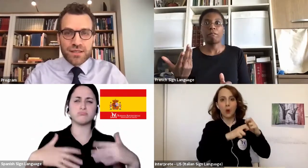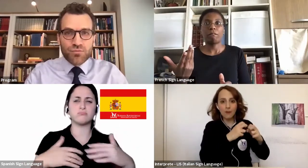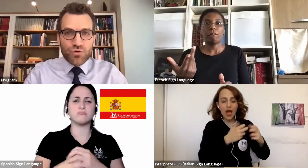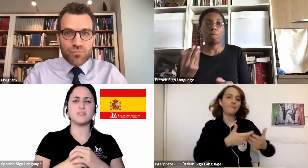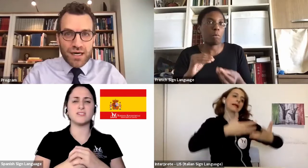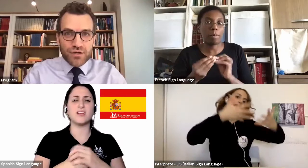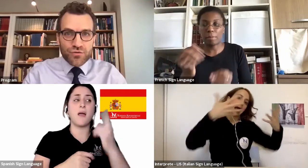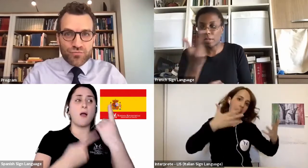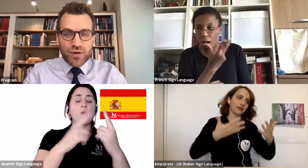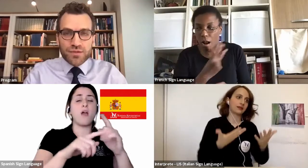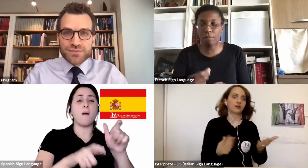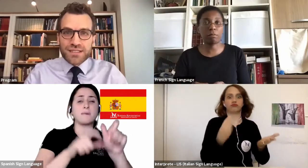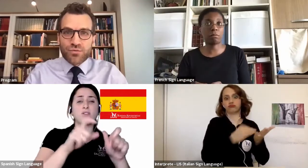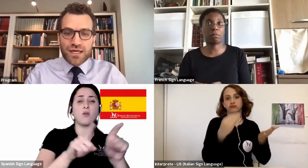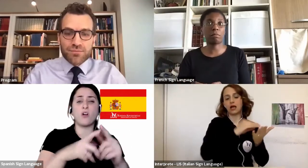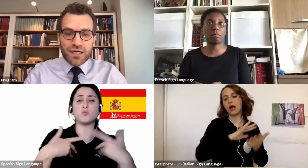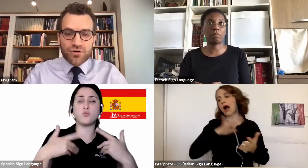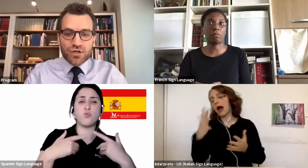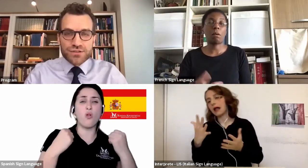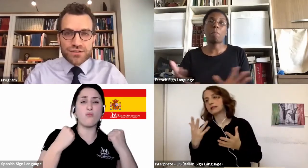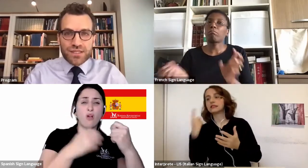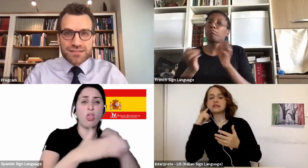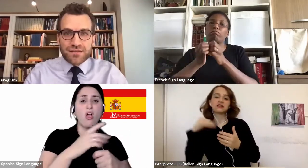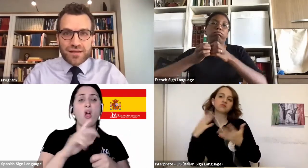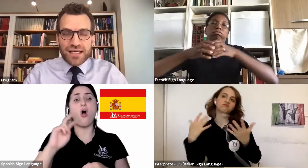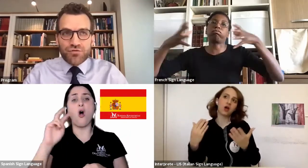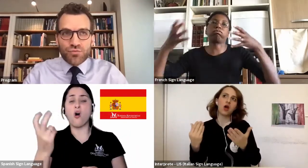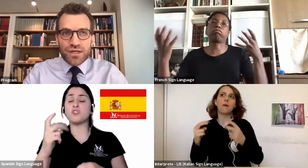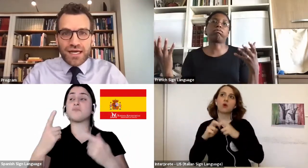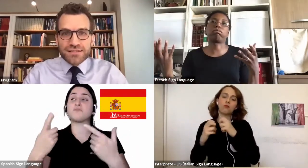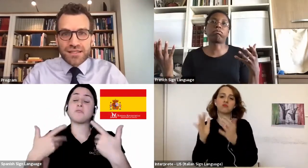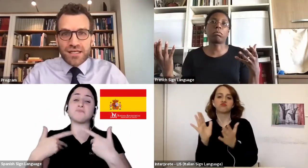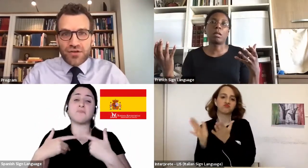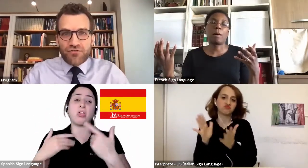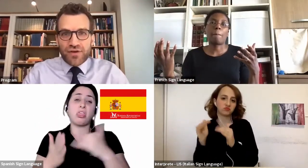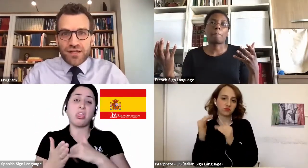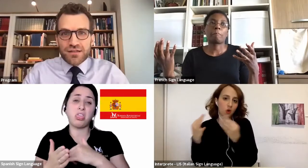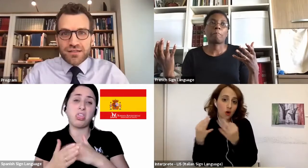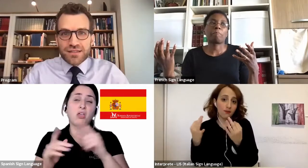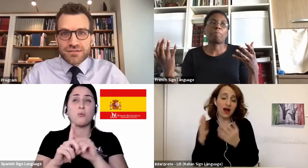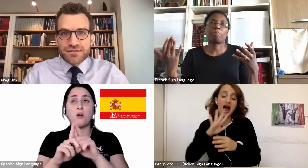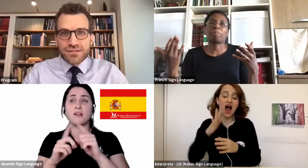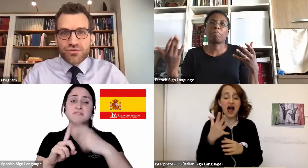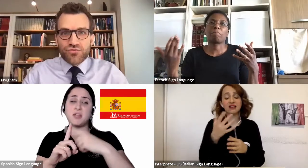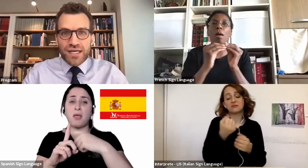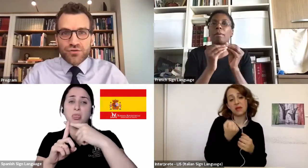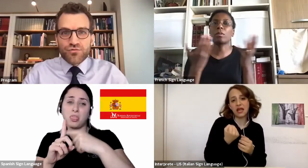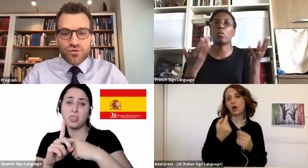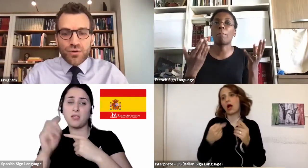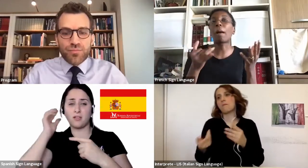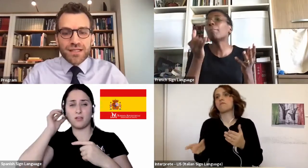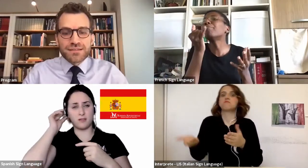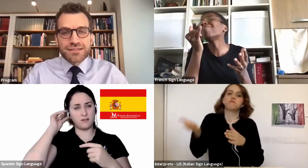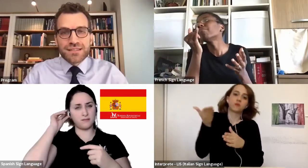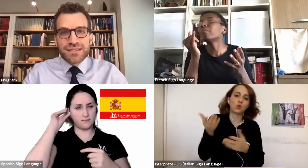been more minor problems in a way, and minor losses. But I still think everyone has felt this greater